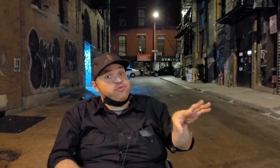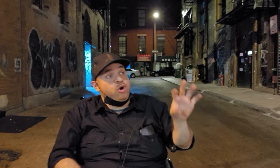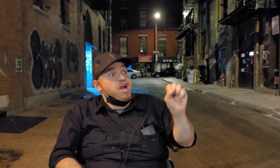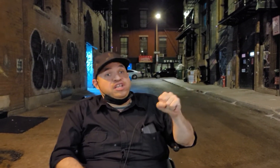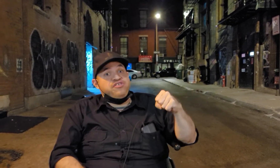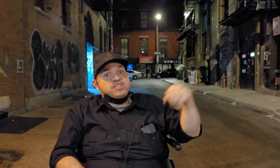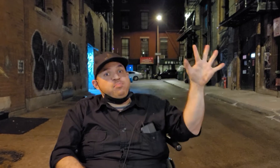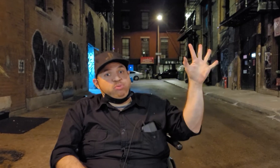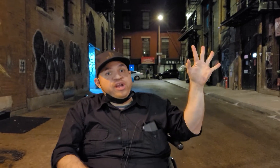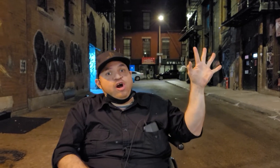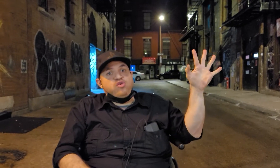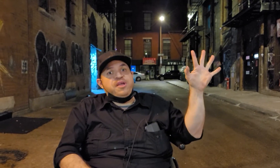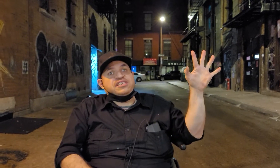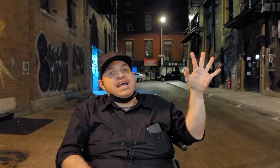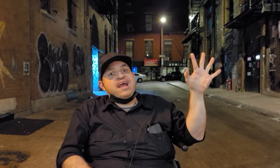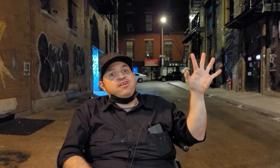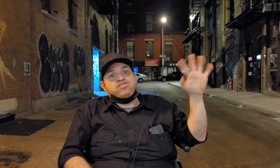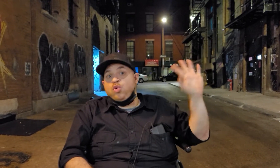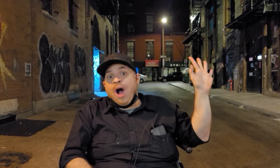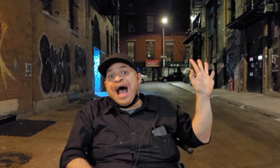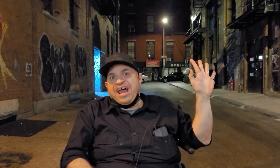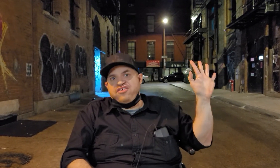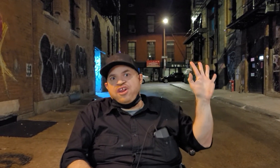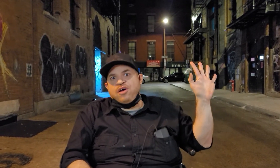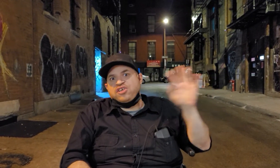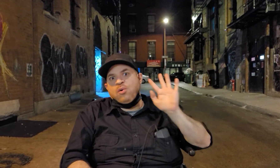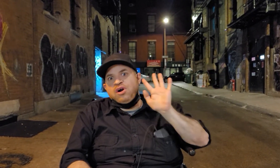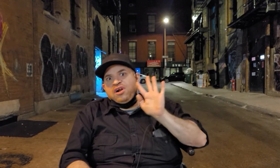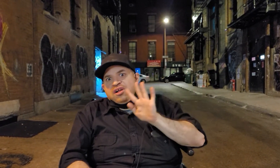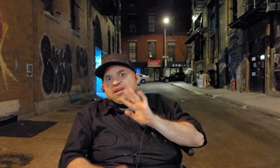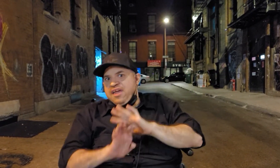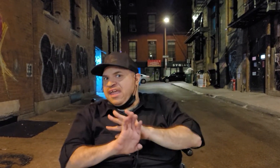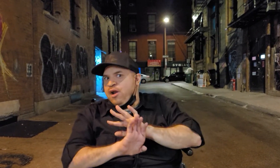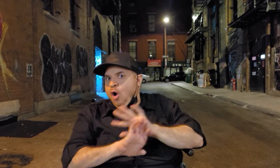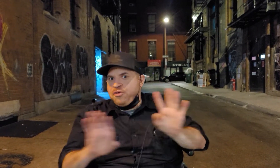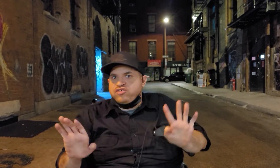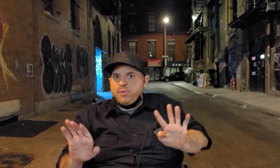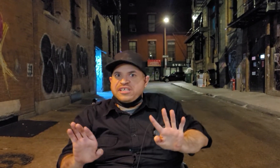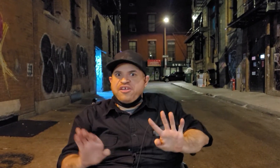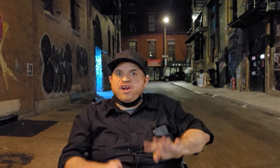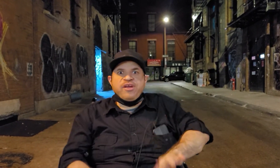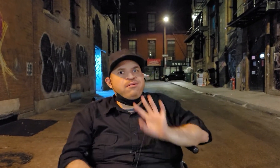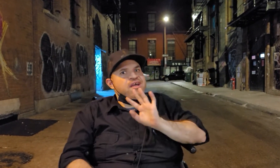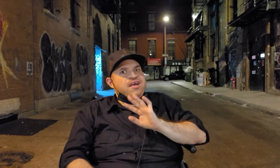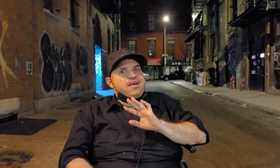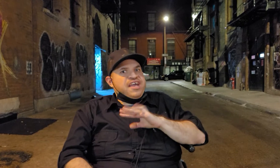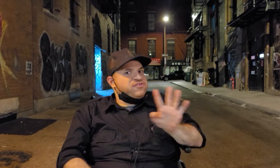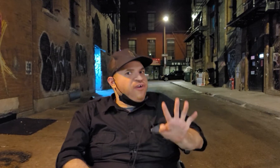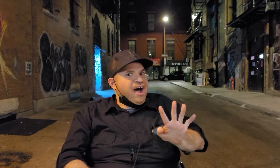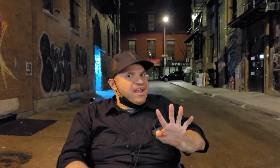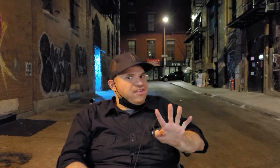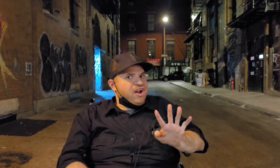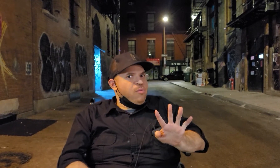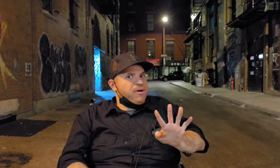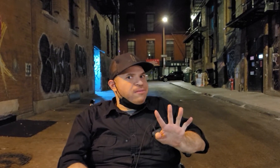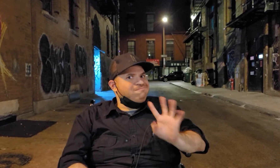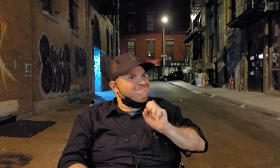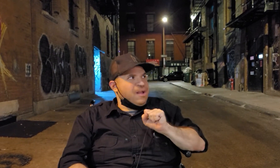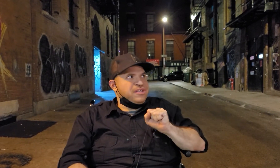for to just brick on you because it got too hot you know so again all these reports that you're hearing it's fine you know but i'm just